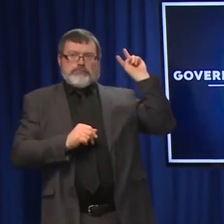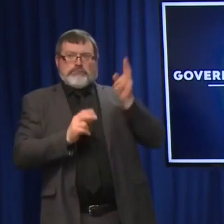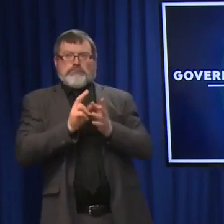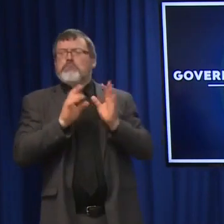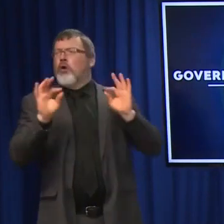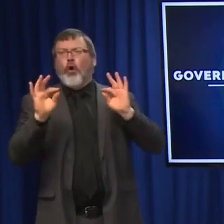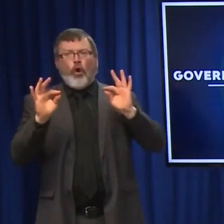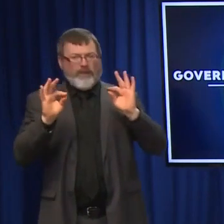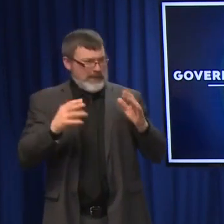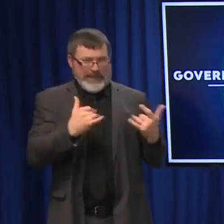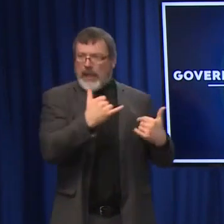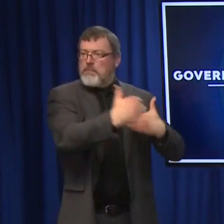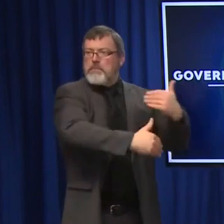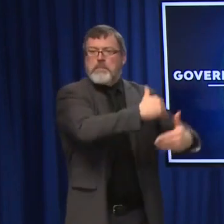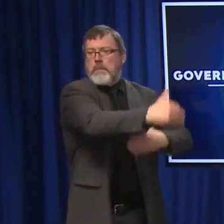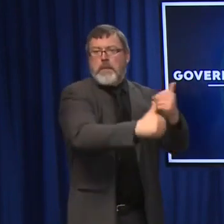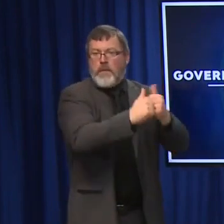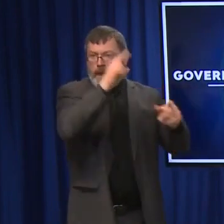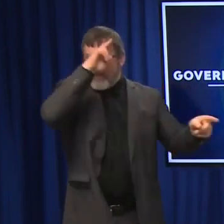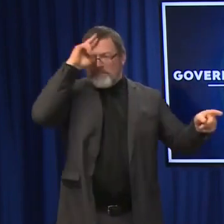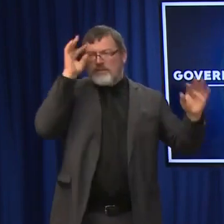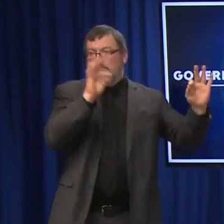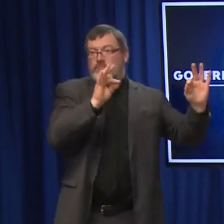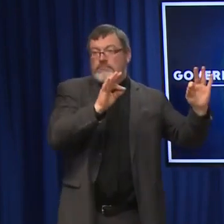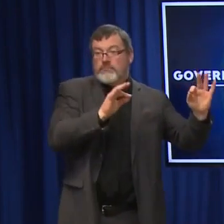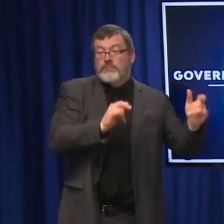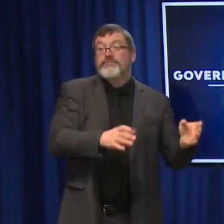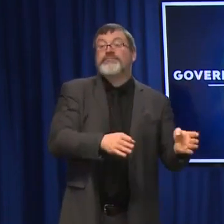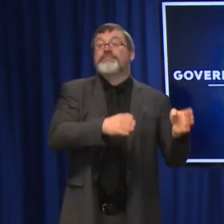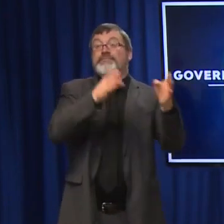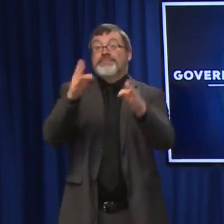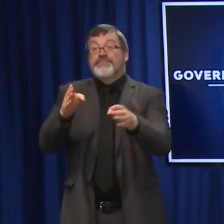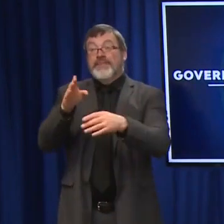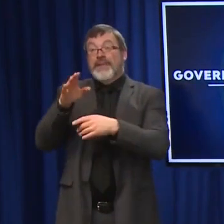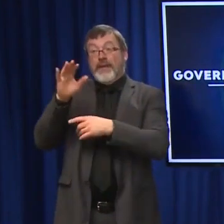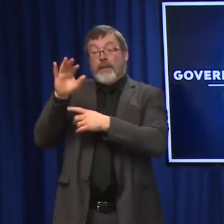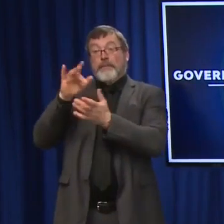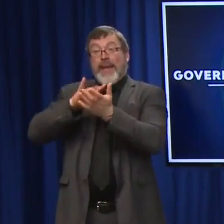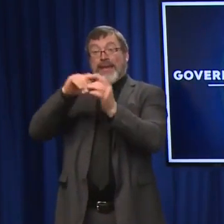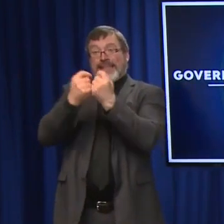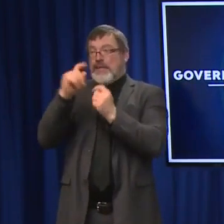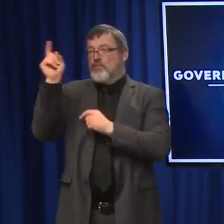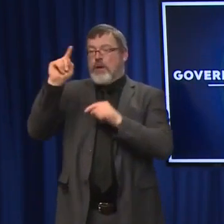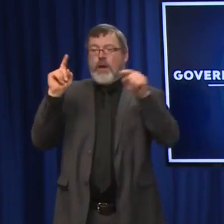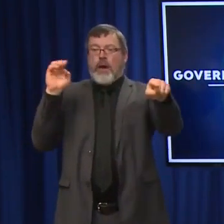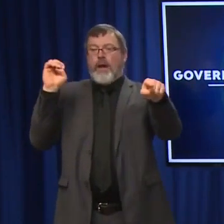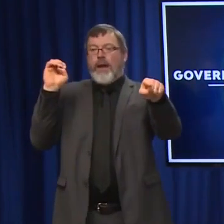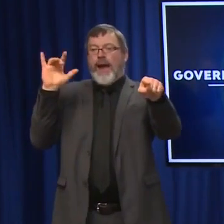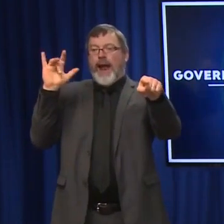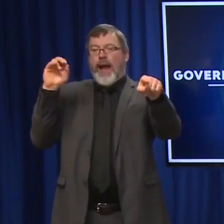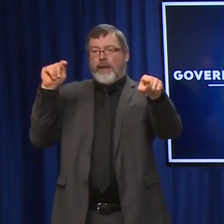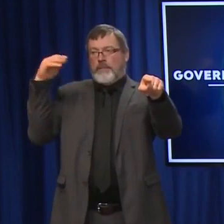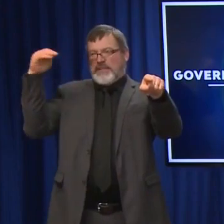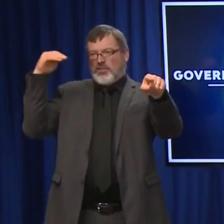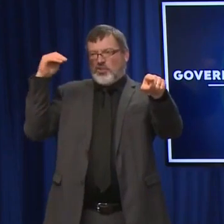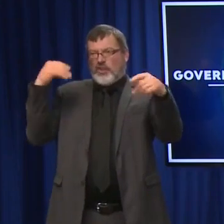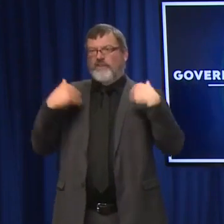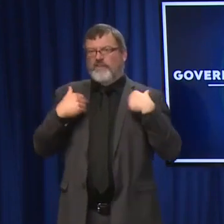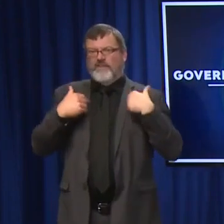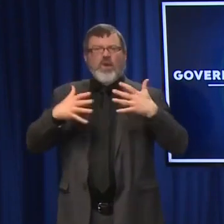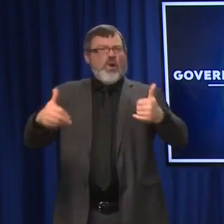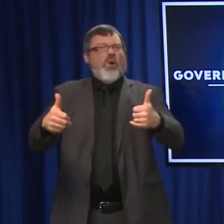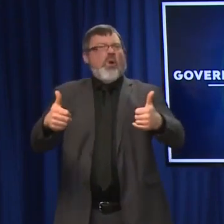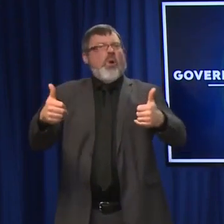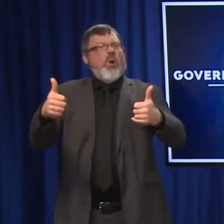FEMA did send a medical team to Elliott Hospital just a few weeks ago. They've been a huge, a huge help. I want to take a moment to thank them, very valuable partners.